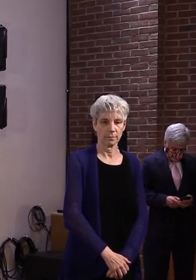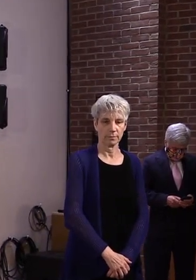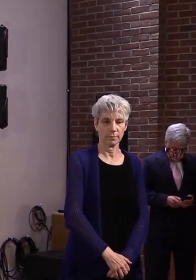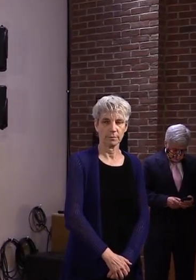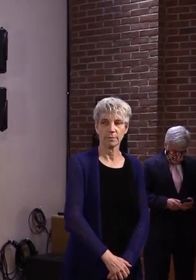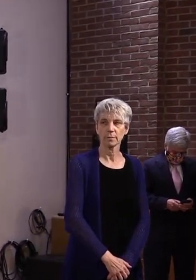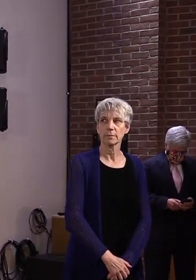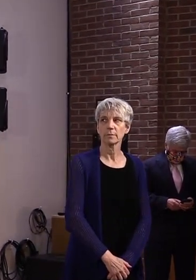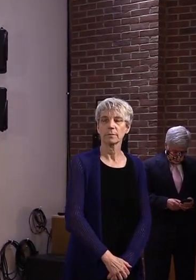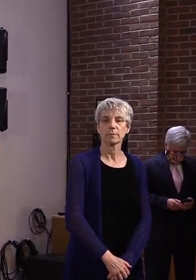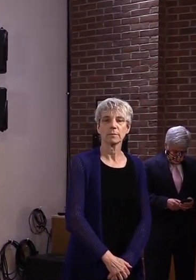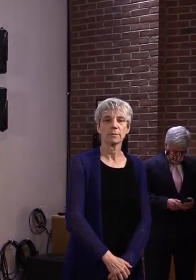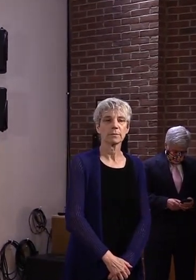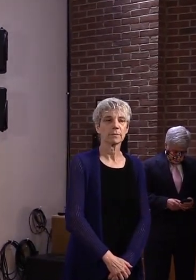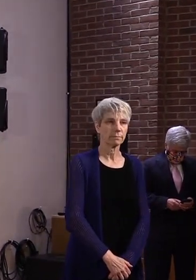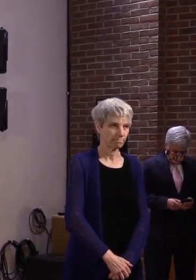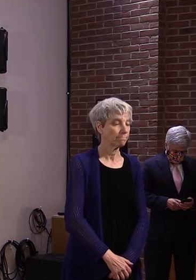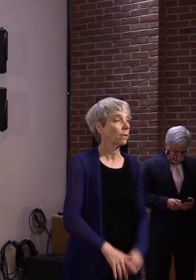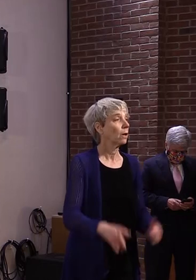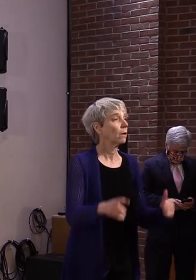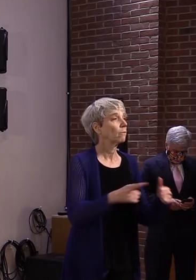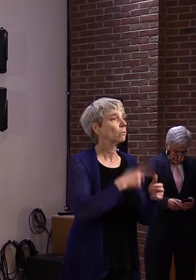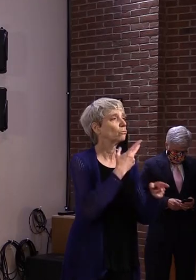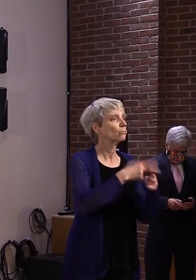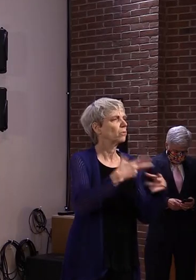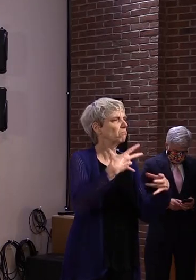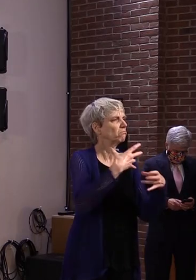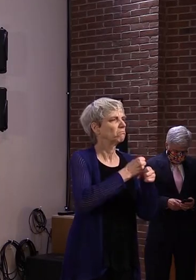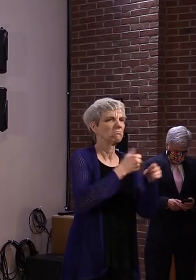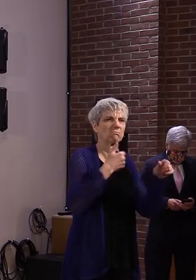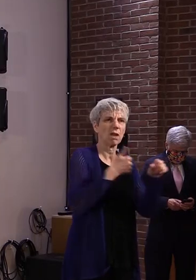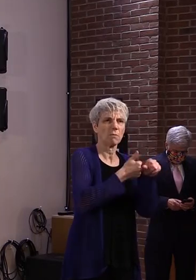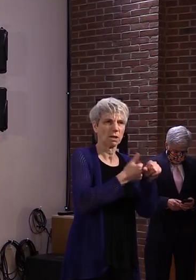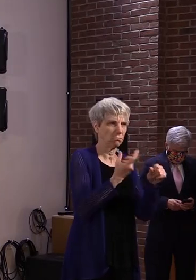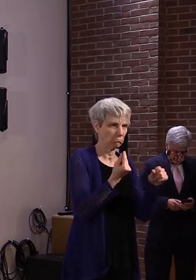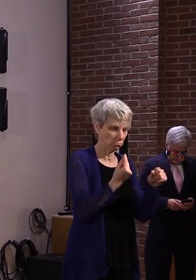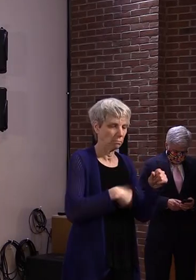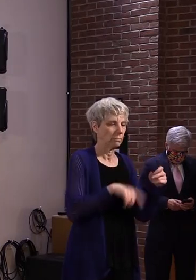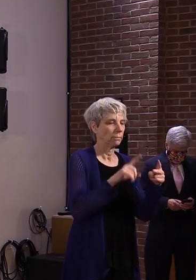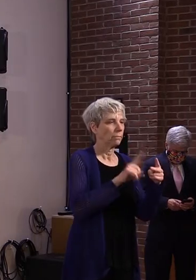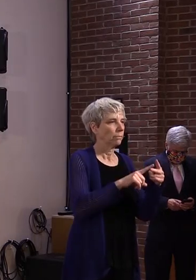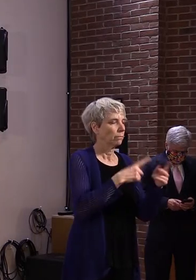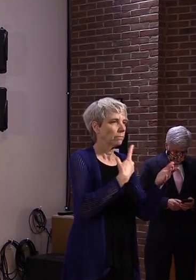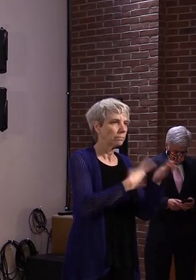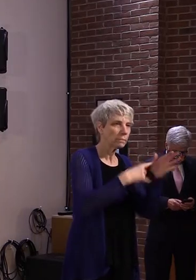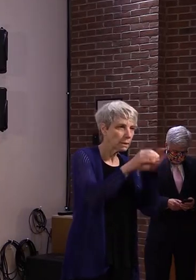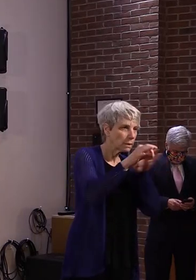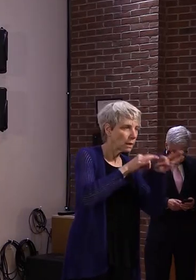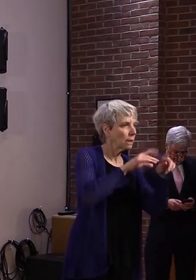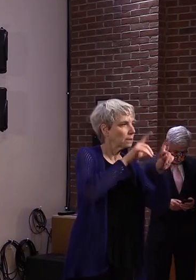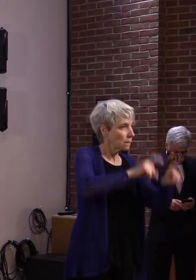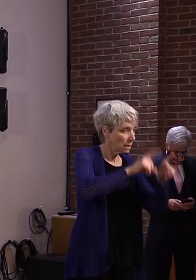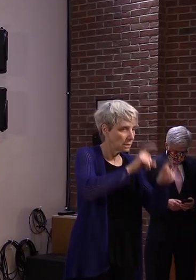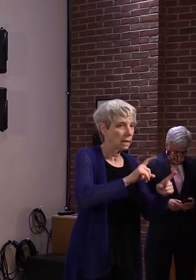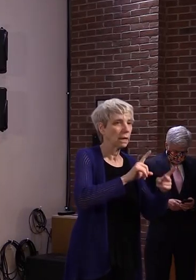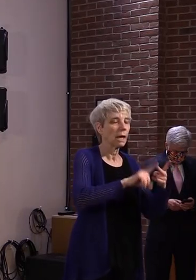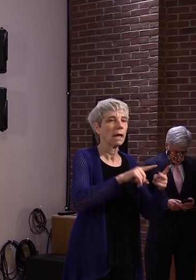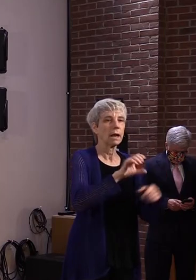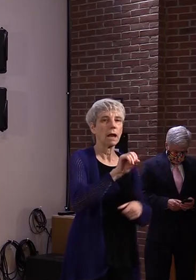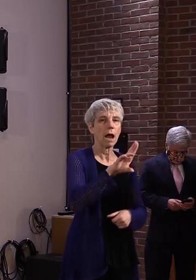I'm going to provide a brief update, talk a little bit about testing, and talk a little bit about sources of outbreaks.